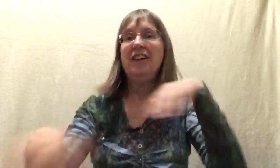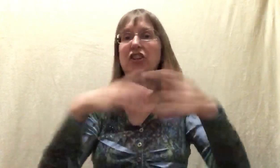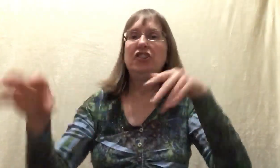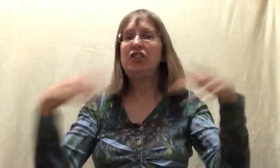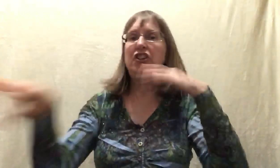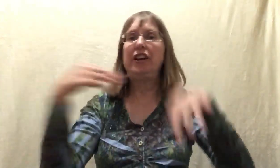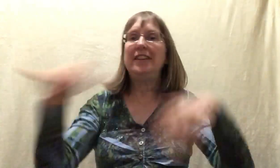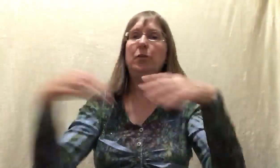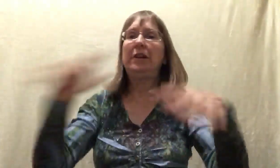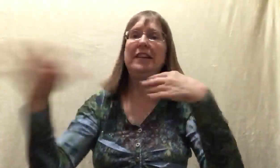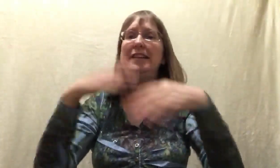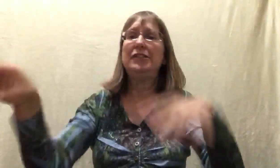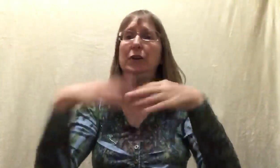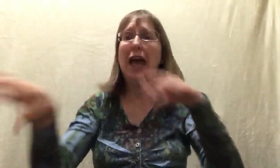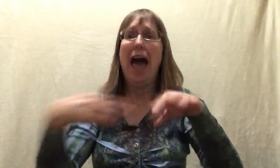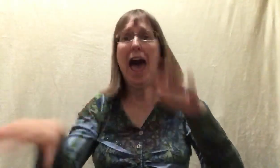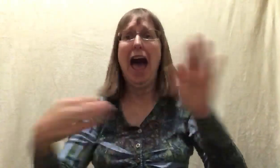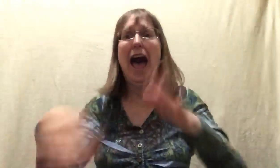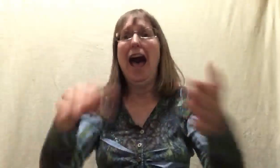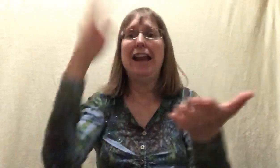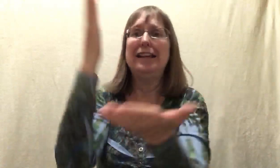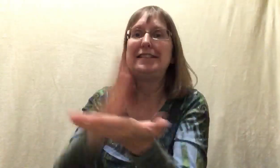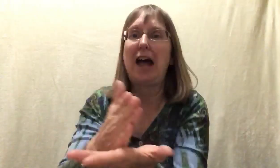Shake, shake, shake your hands quickly as you can and stop.